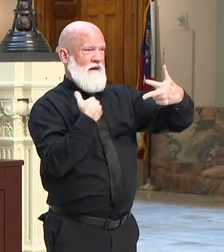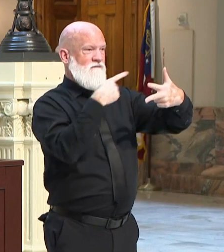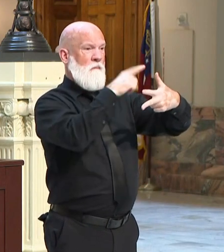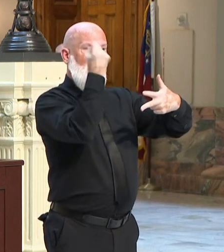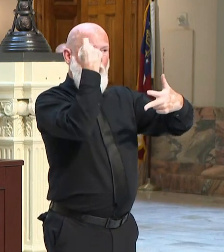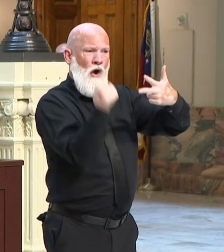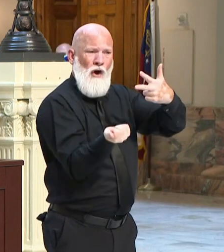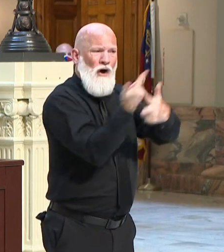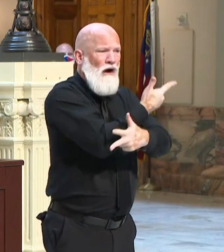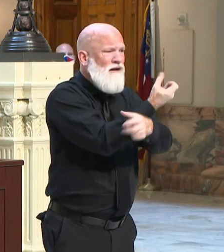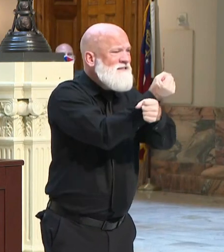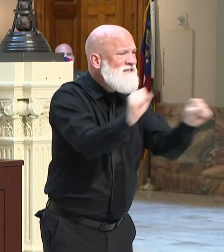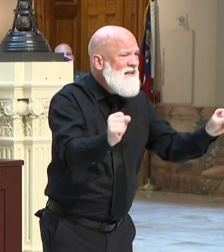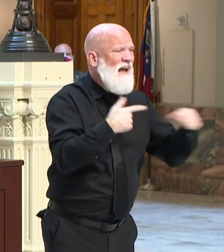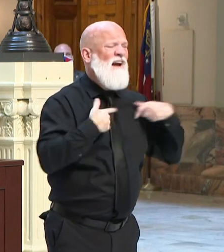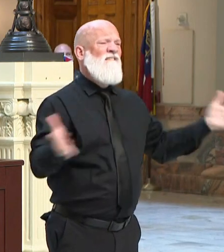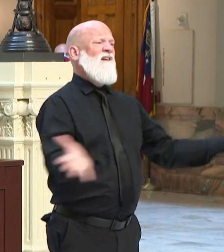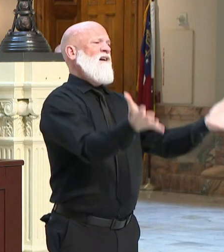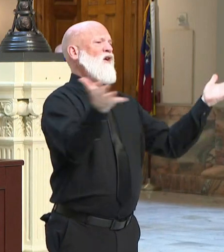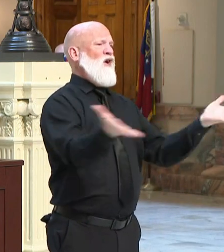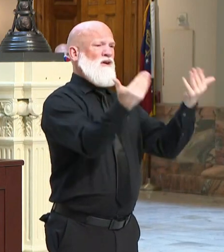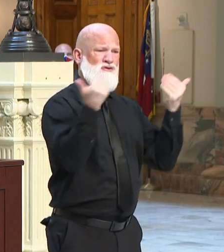are missing at this time. time.